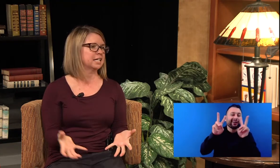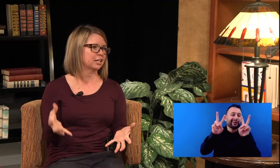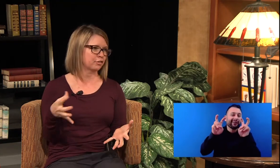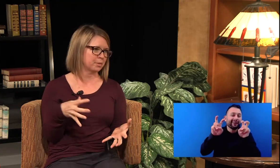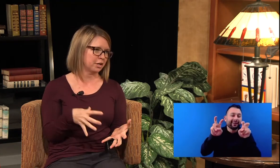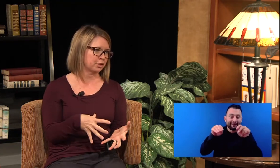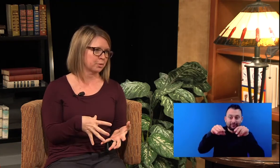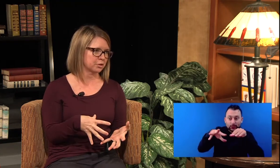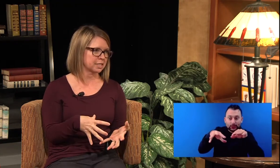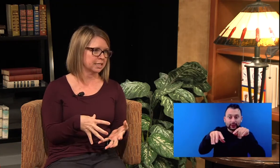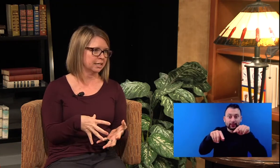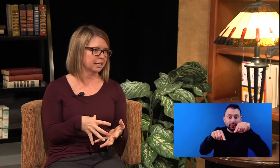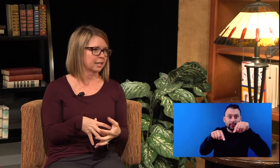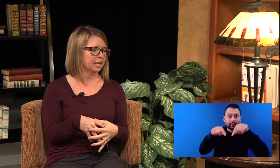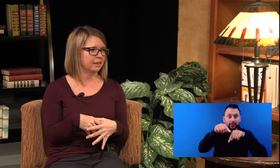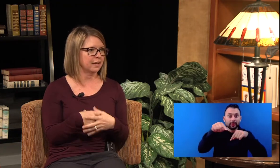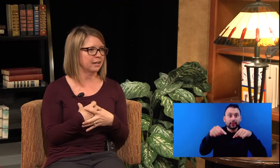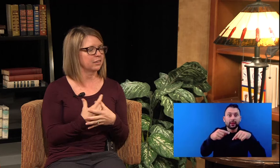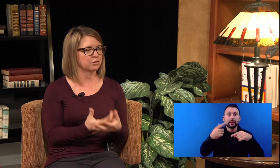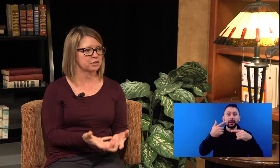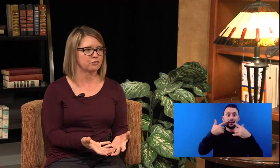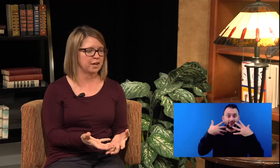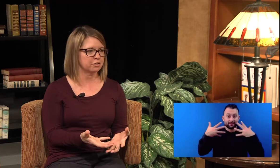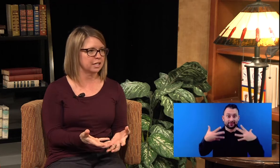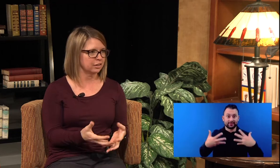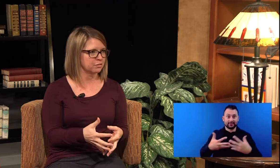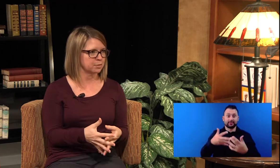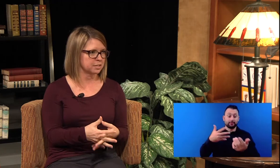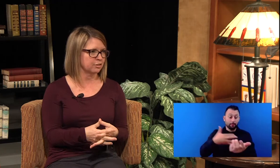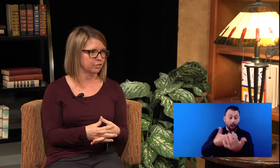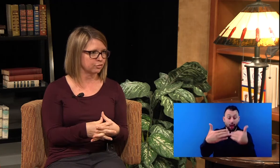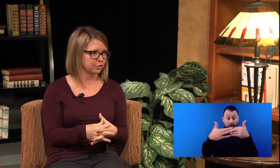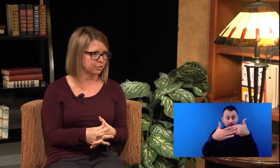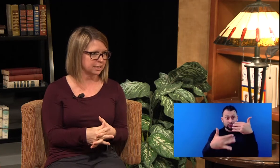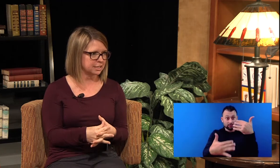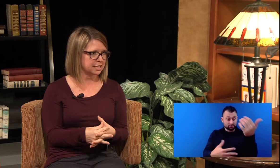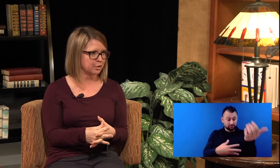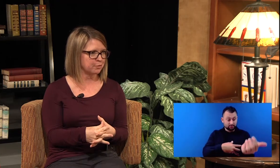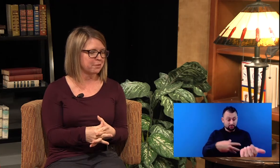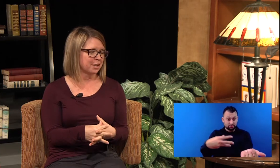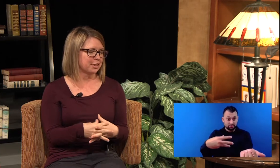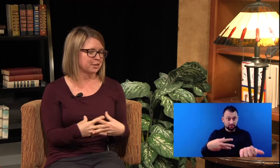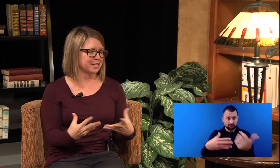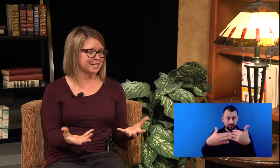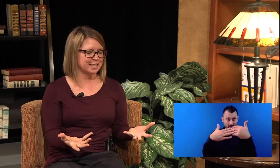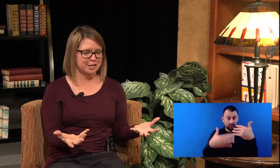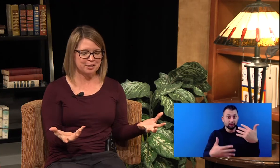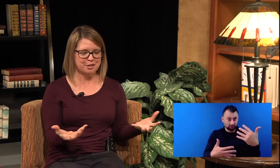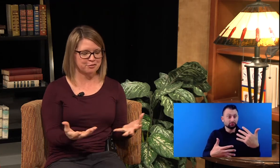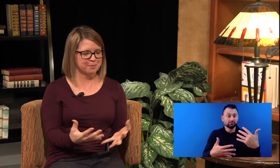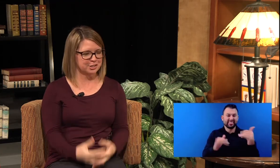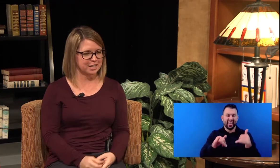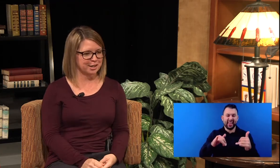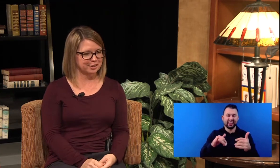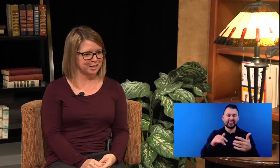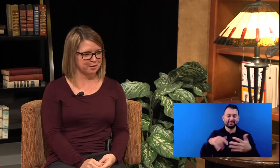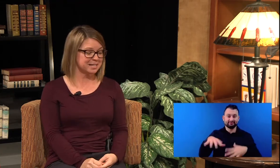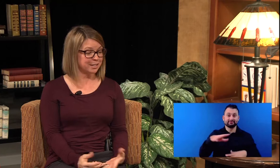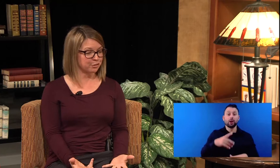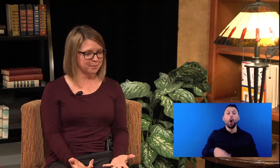get it from another person. And then those are found in those specific fluids. So there is, you know, information out there, misinformation